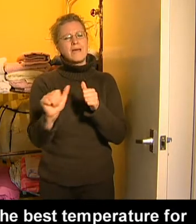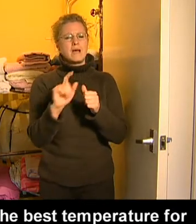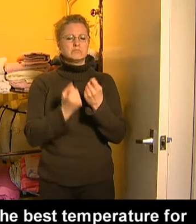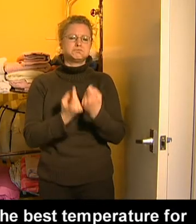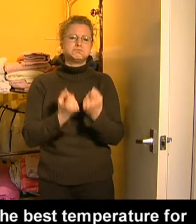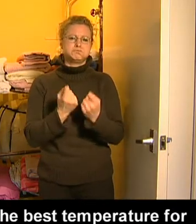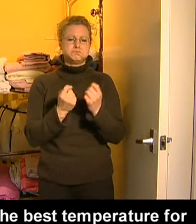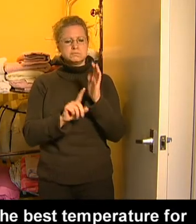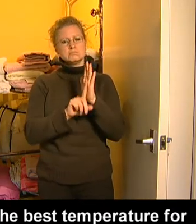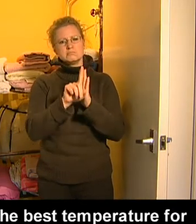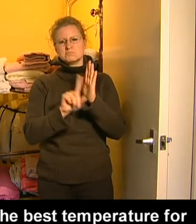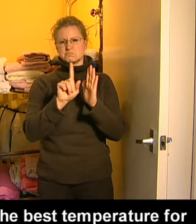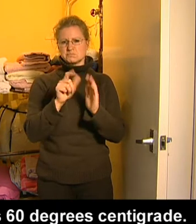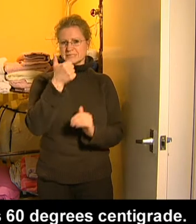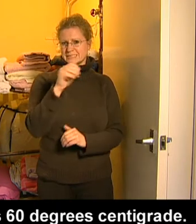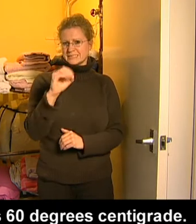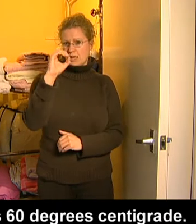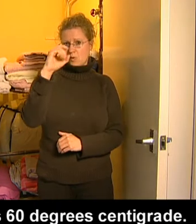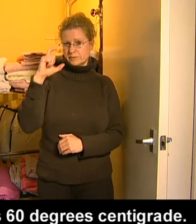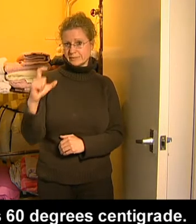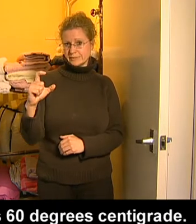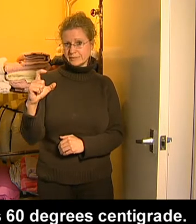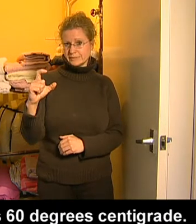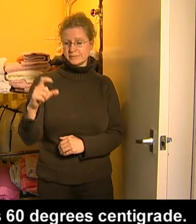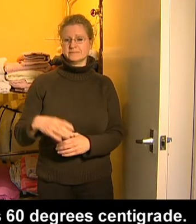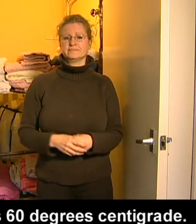The best temperature for your hot water is 60 degrees centigrade.